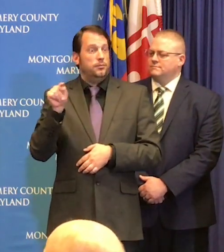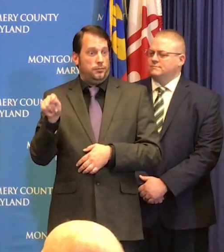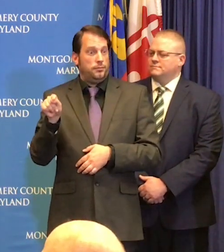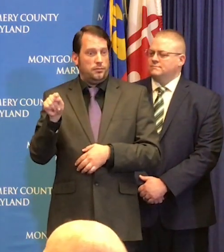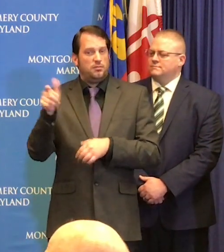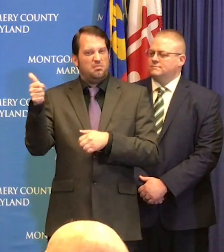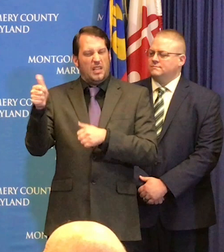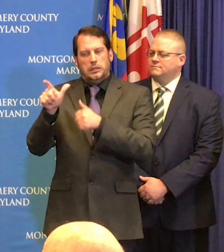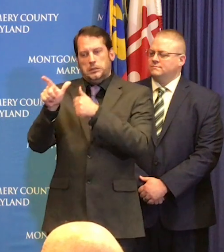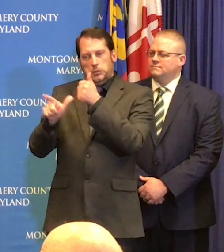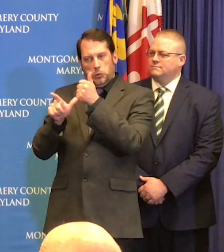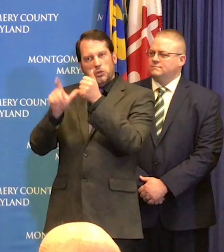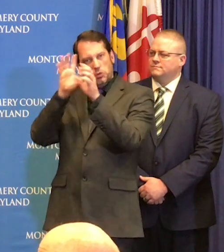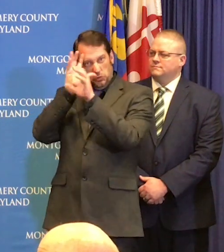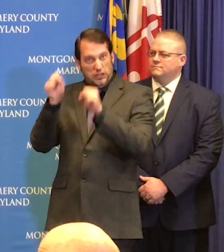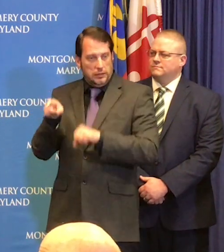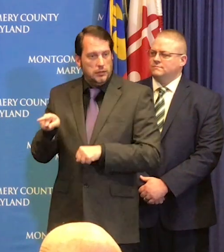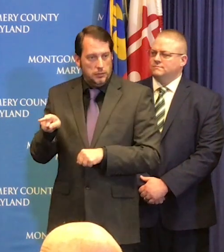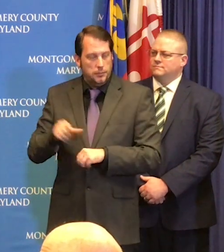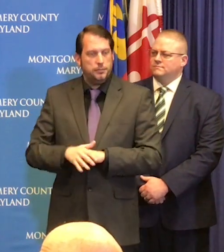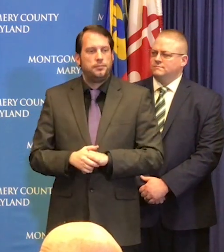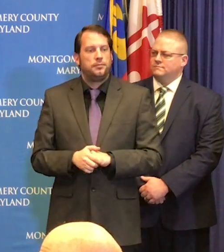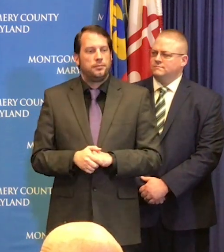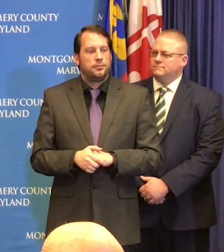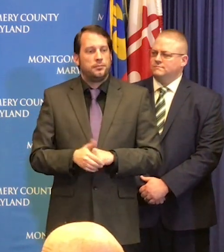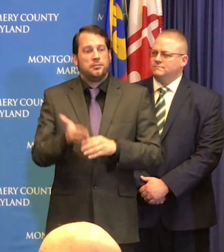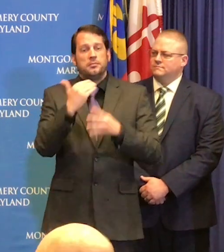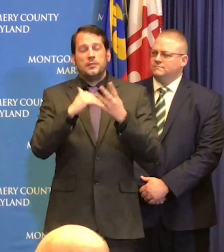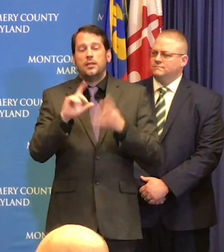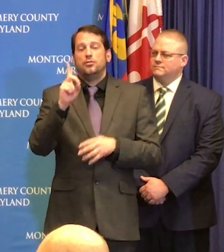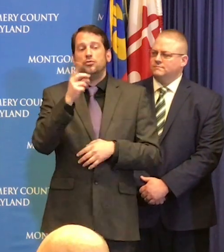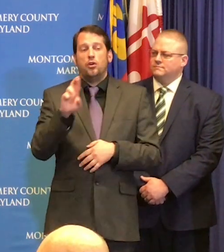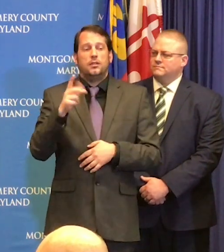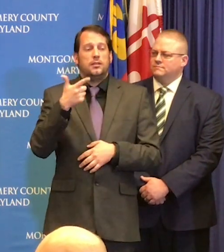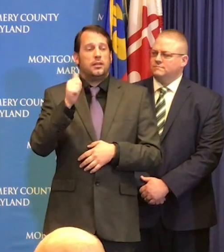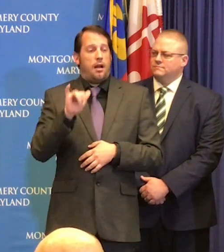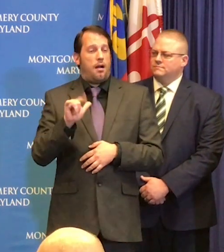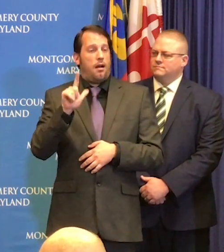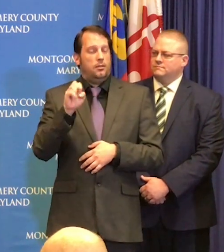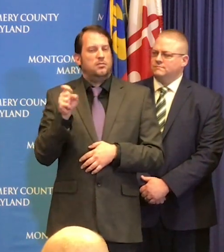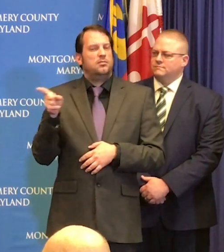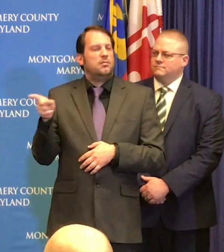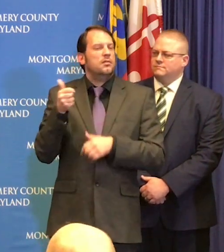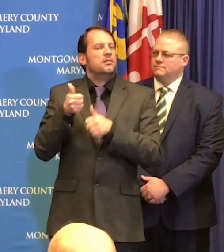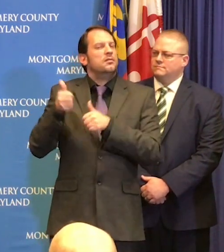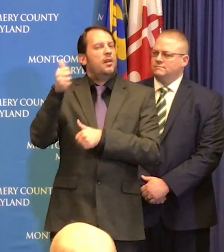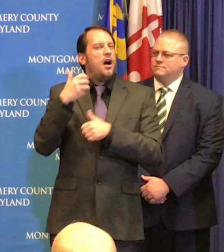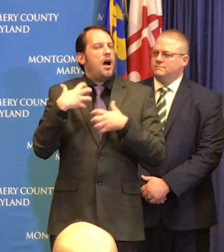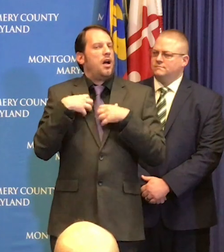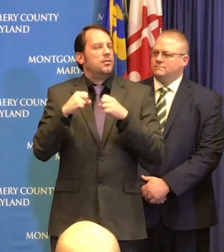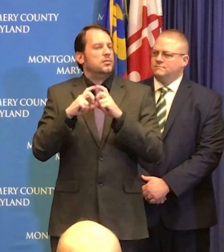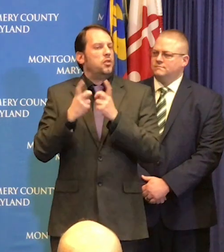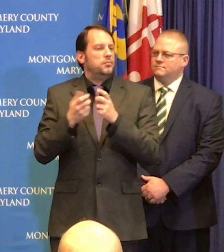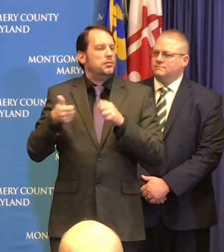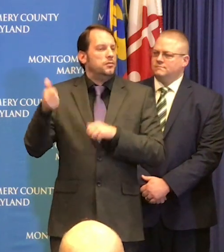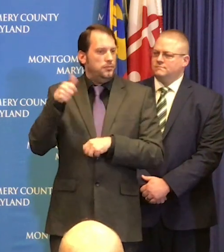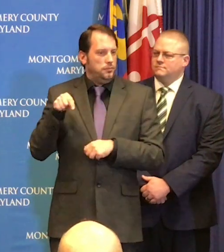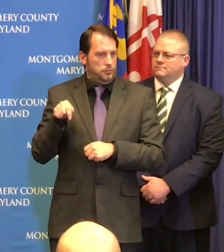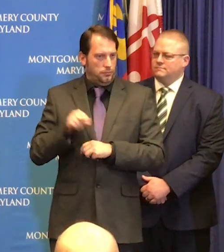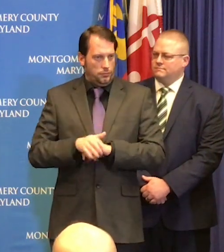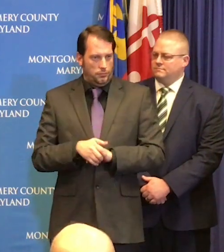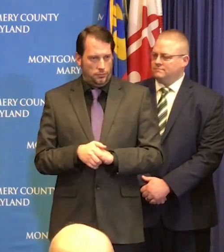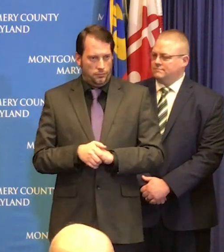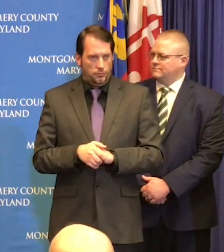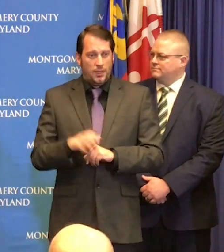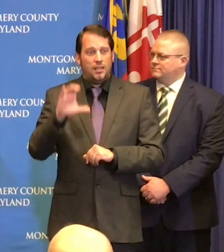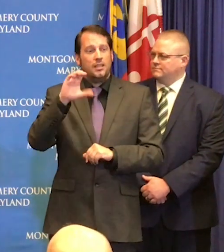and you will hear from Dr. Gales, our Health Officer. We'll start with County Executive Mark Elrich.